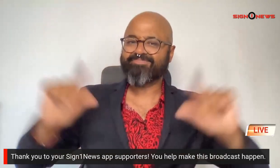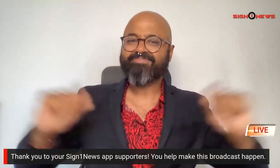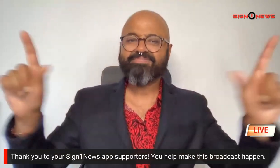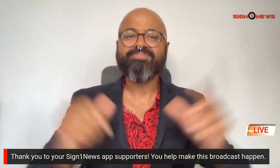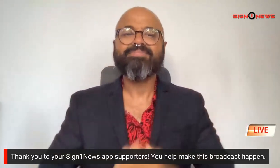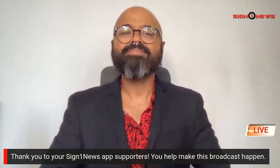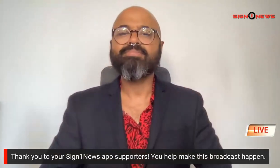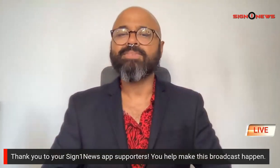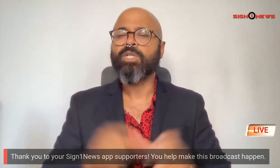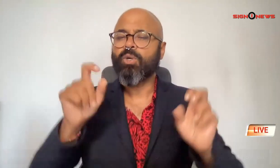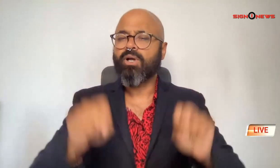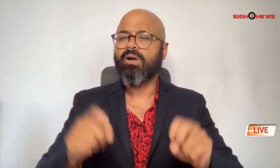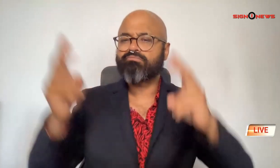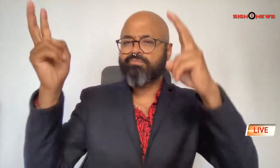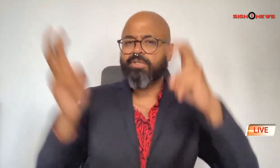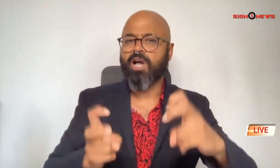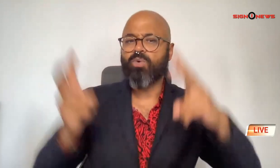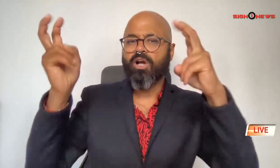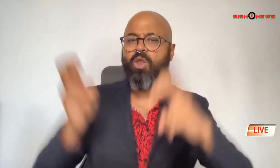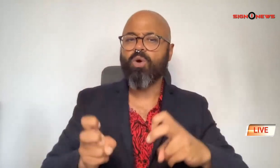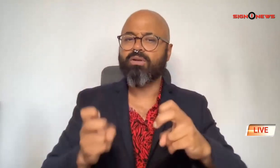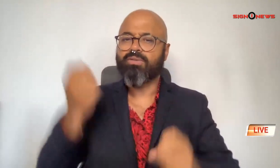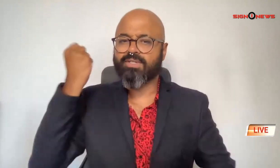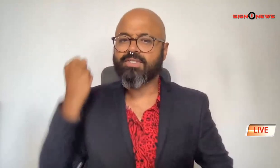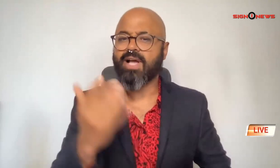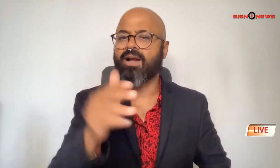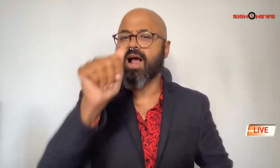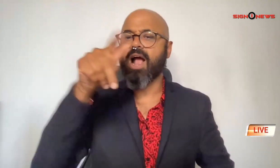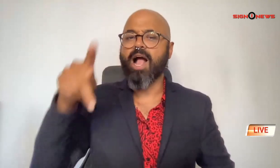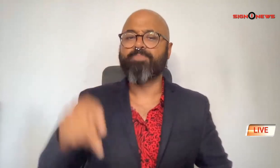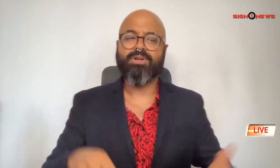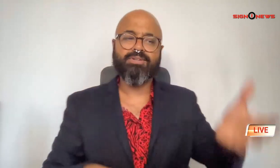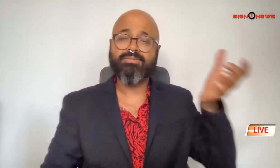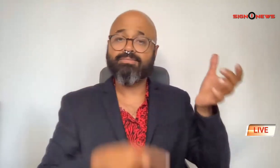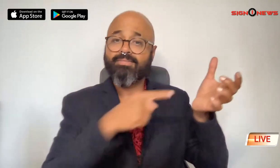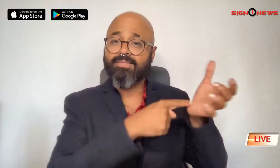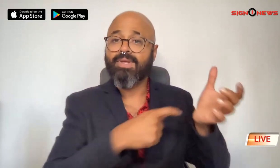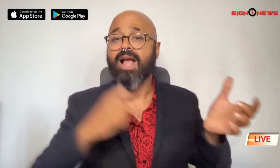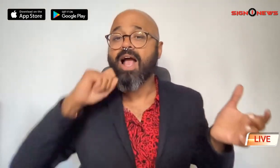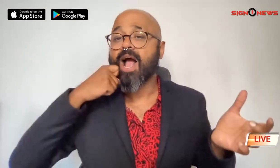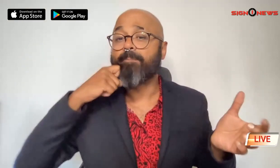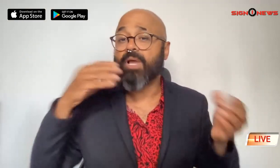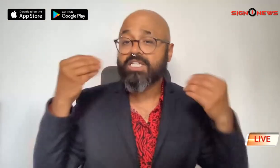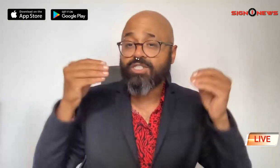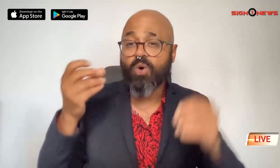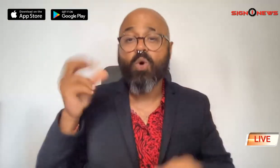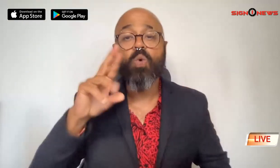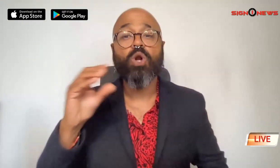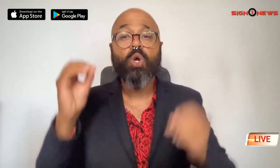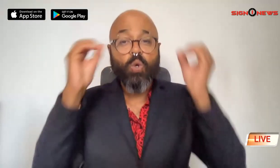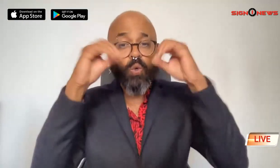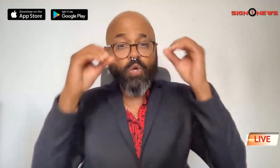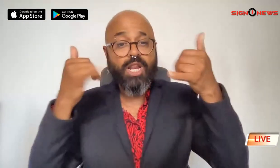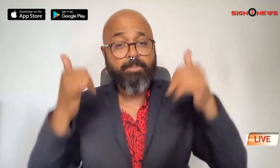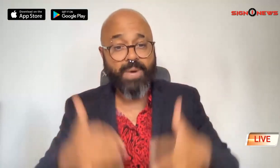you can download the sign one news app by heading to the app store or google play store on your smartphone